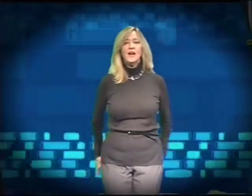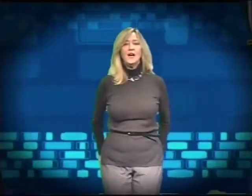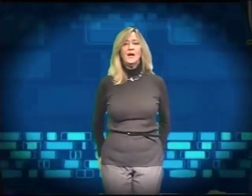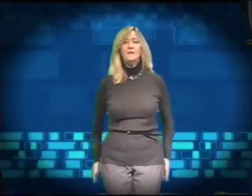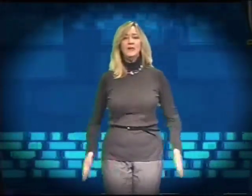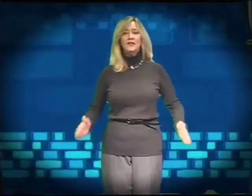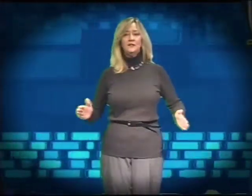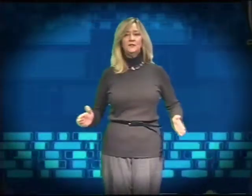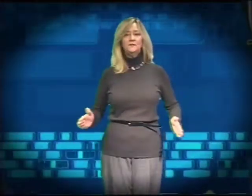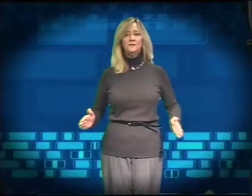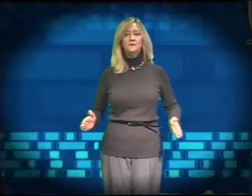middle.